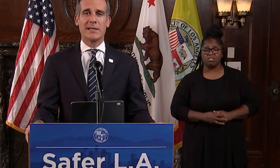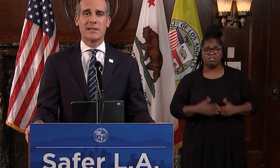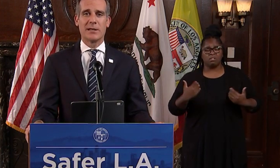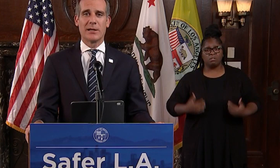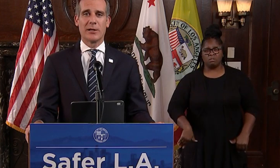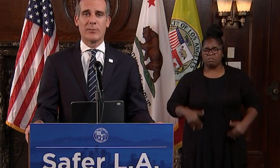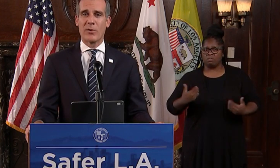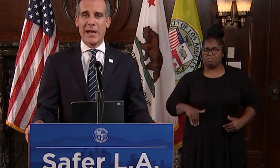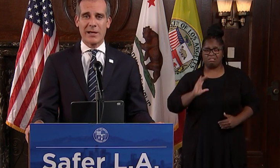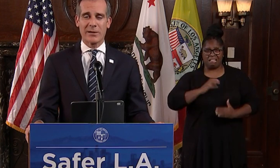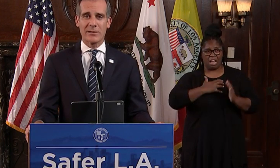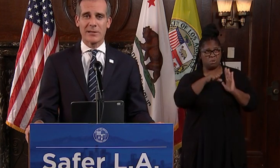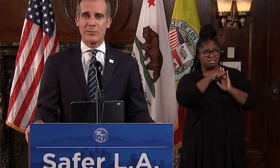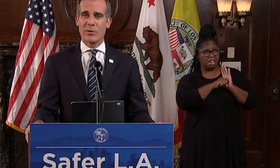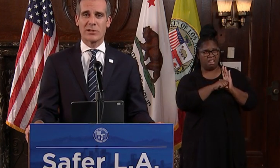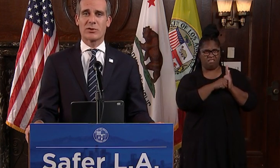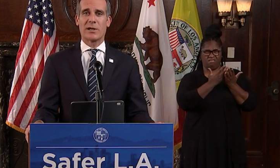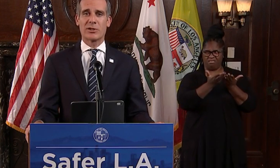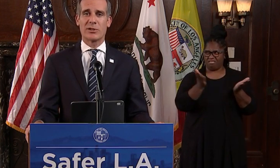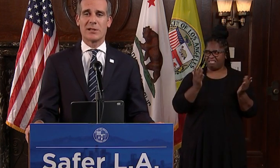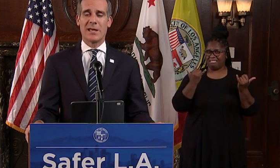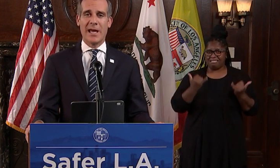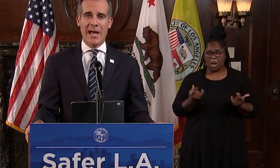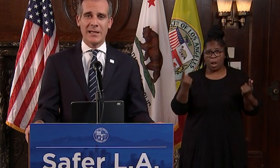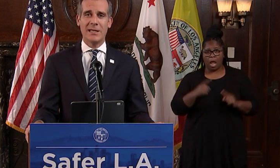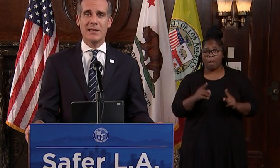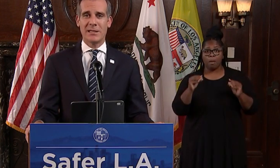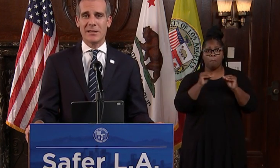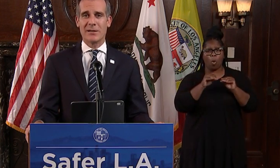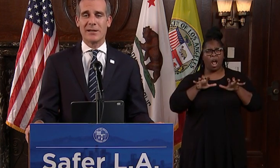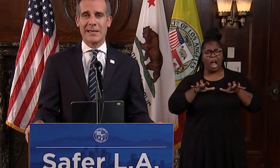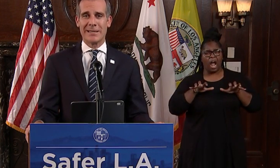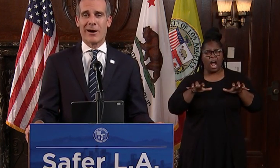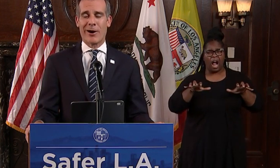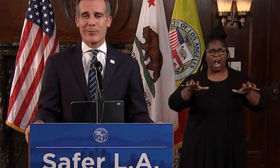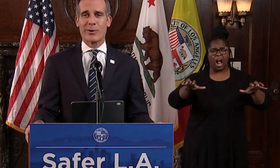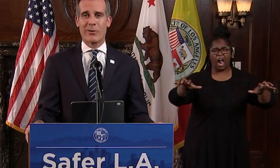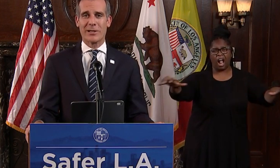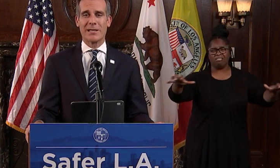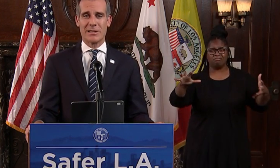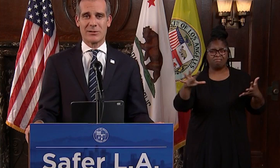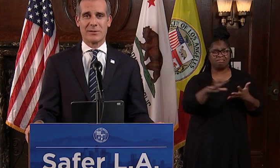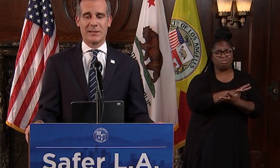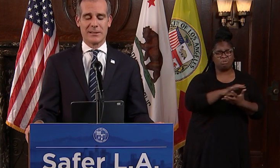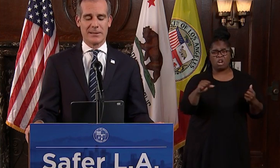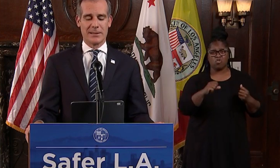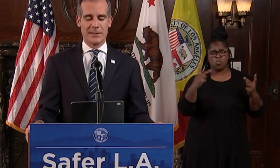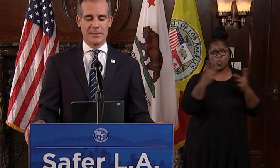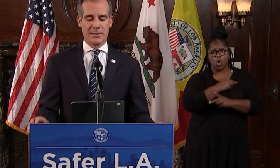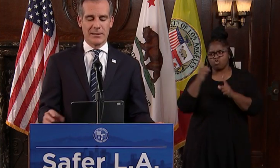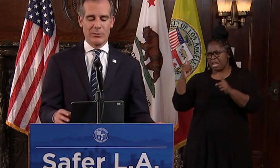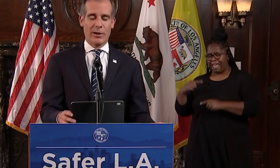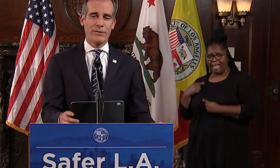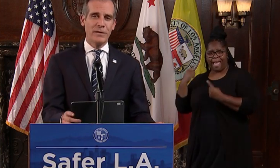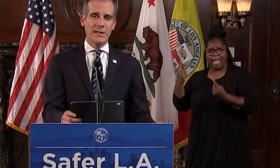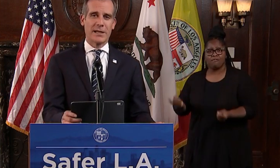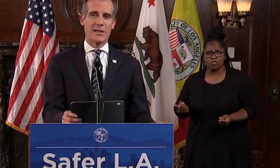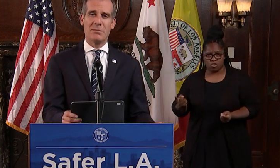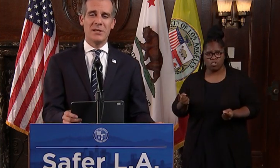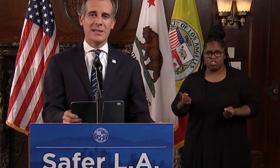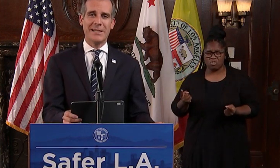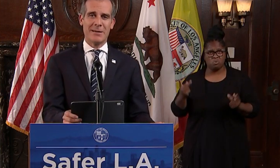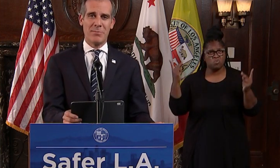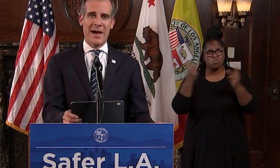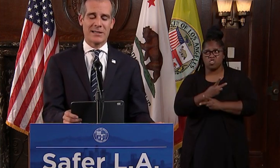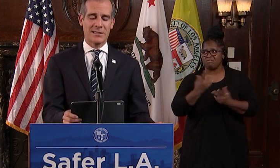state more acres and more destruction than any year in our recorded history. We are feeling